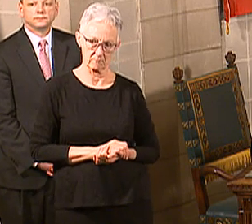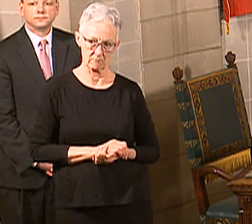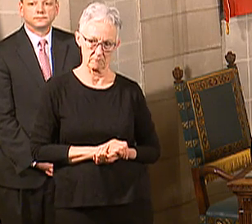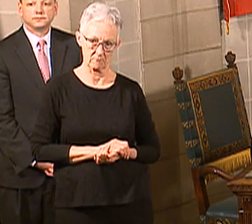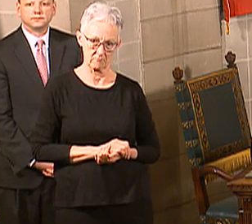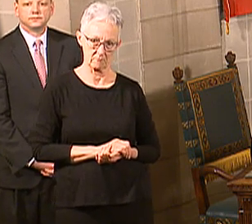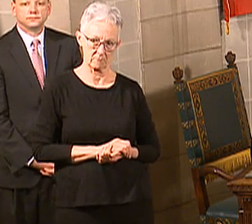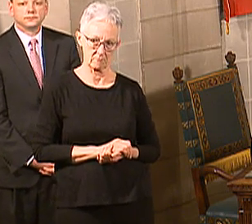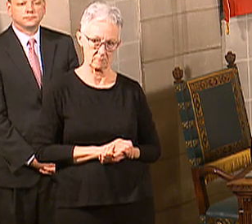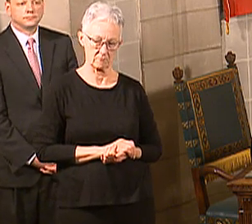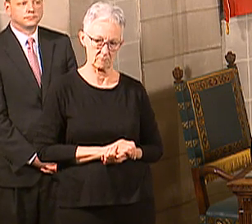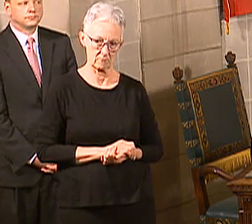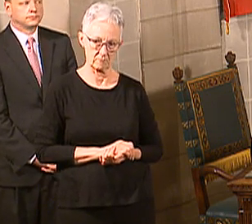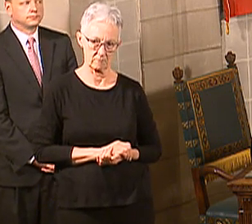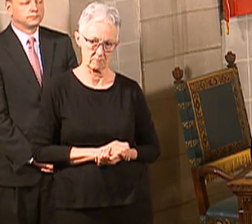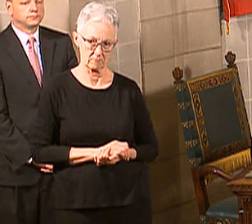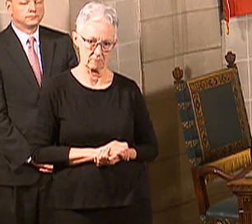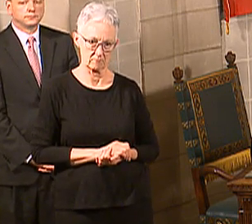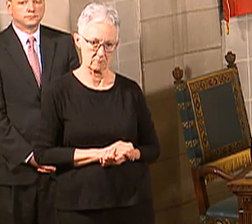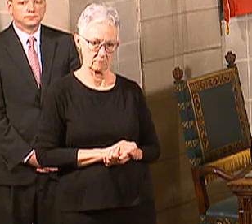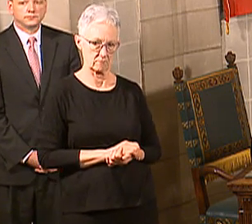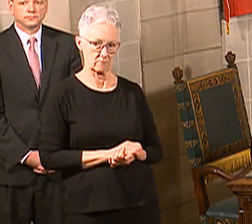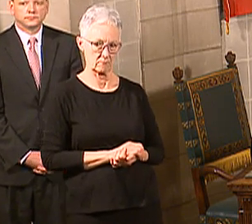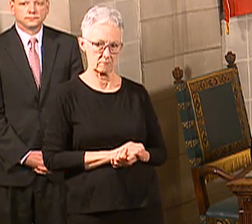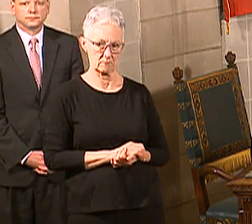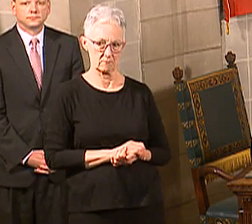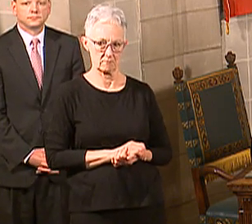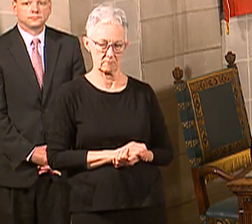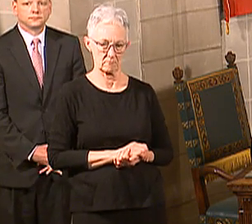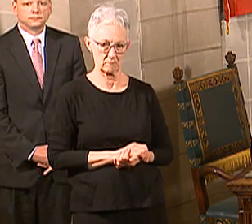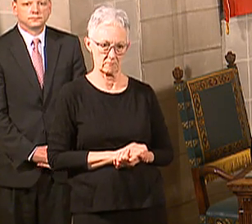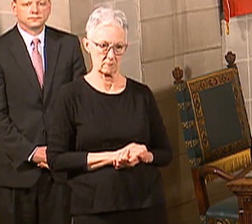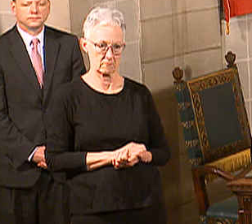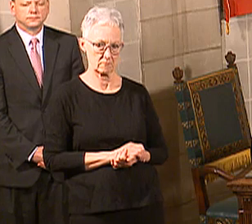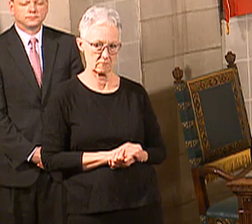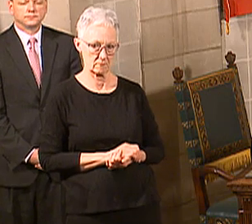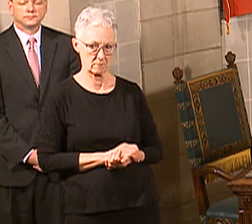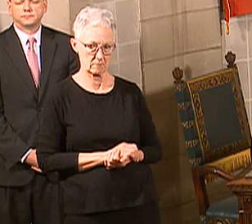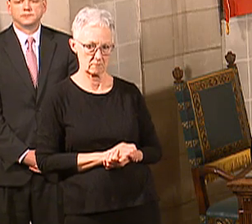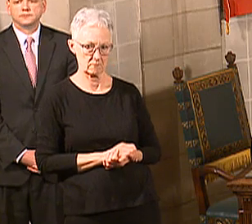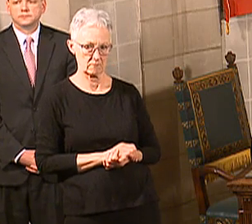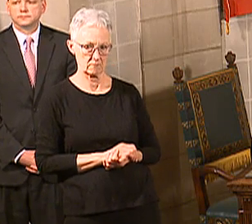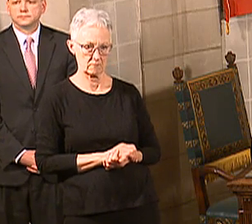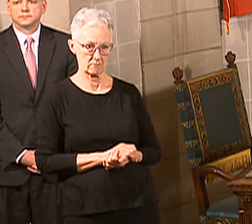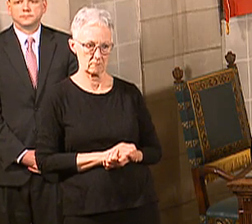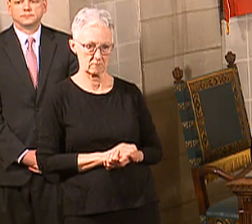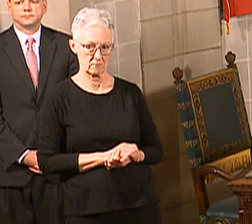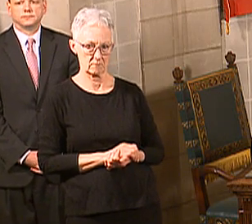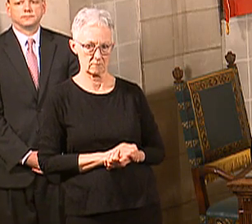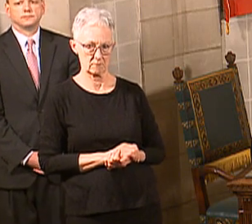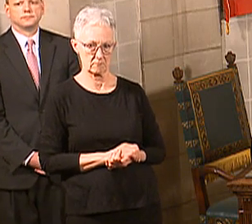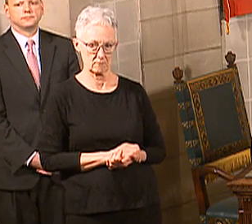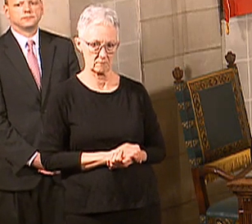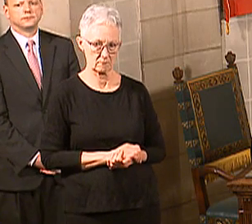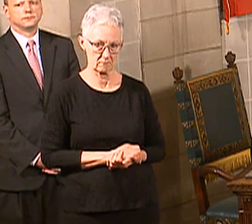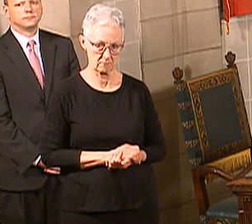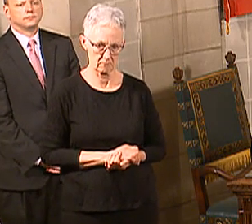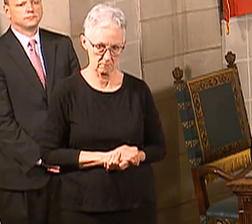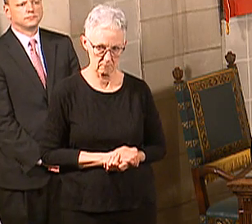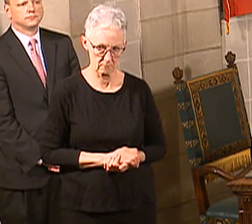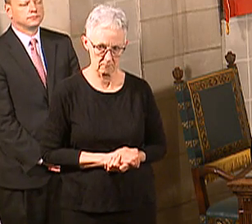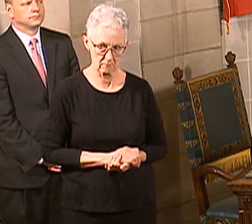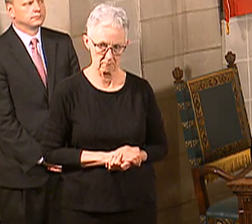911 call centers information about people being monitored for COVID-19 or distracted by workers as monitored.